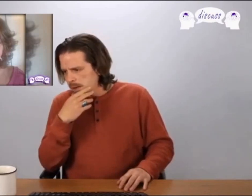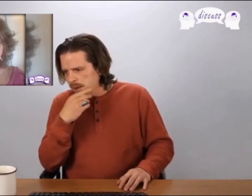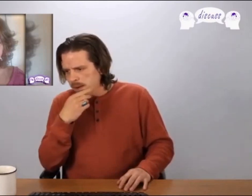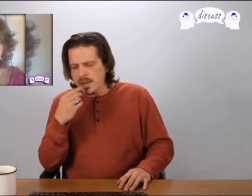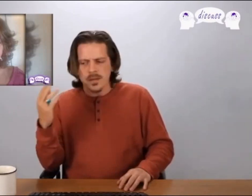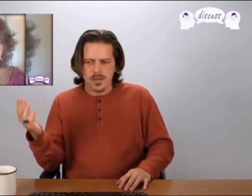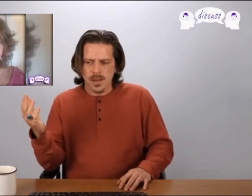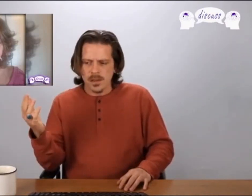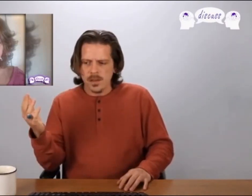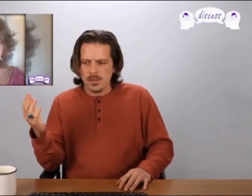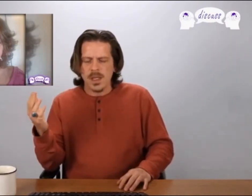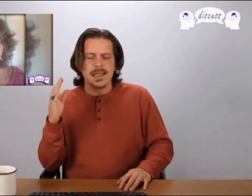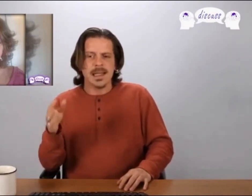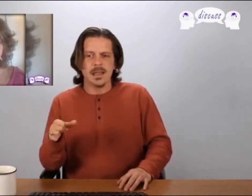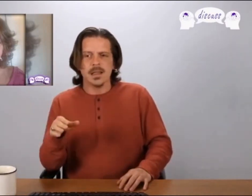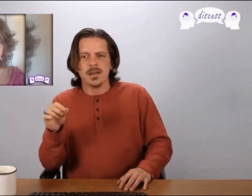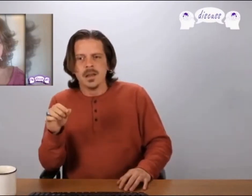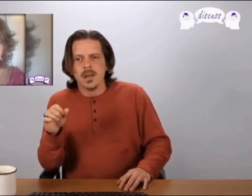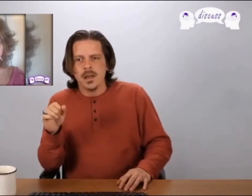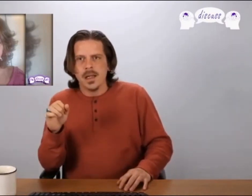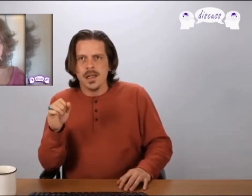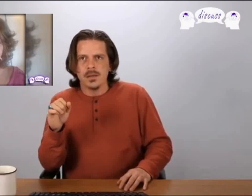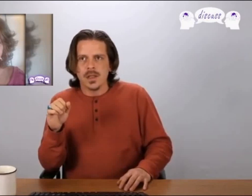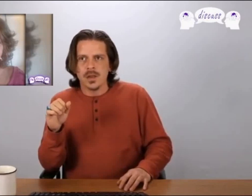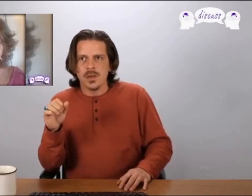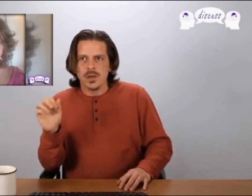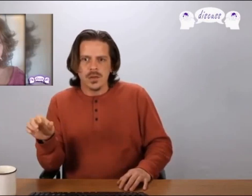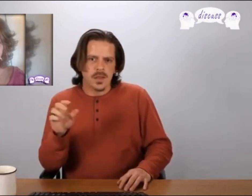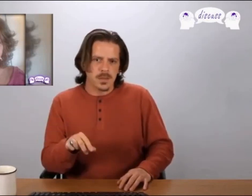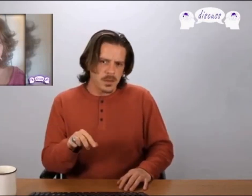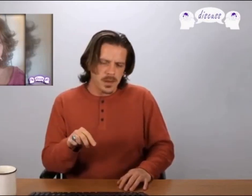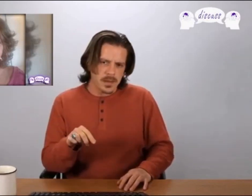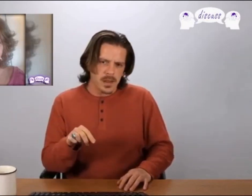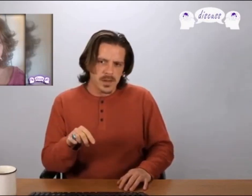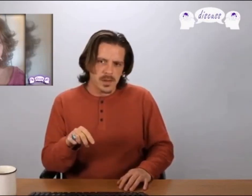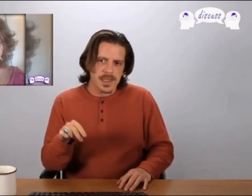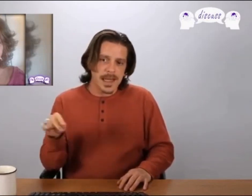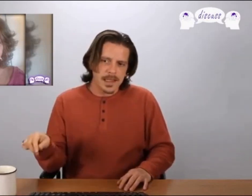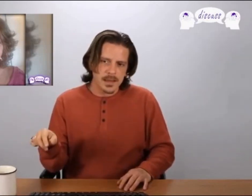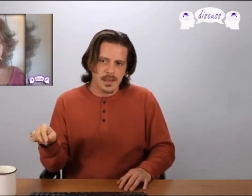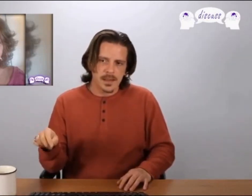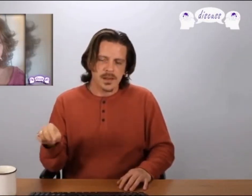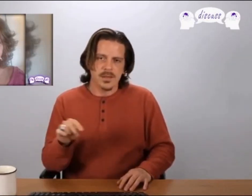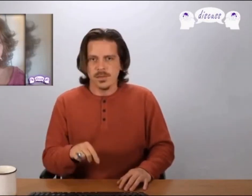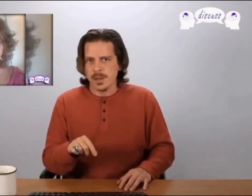in kill a spell Montana and it was actually with to kill a spell police officers and an agent of the FBI